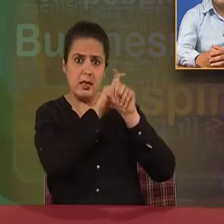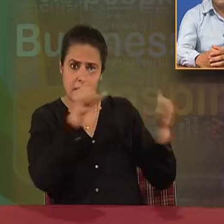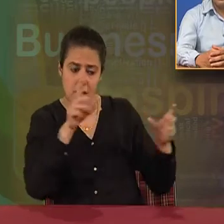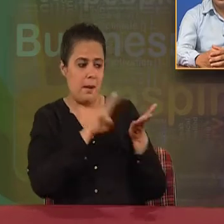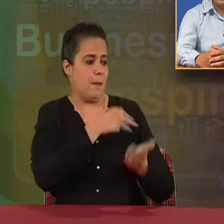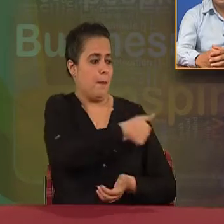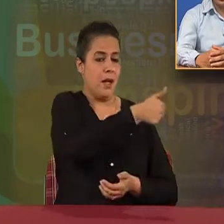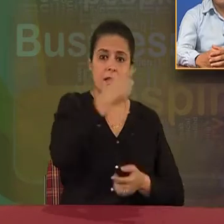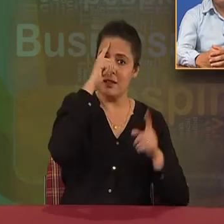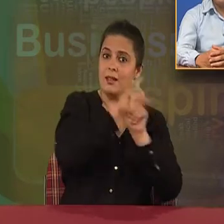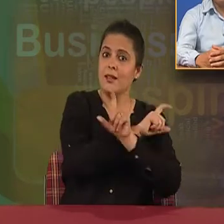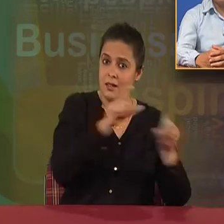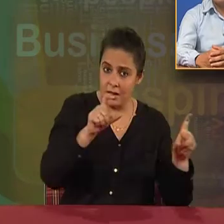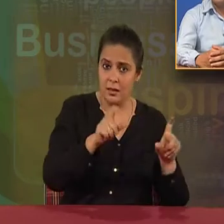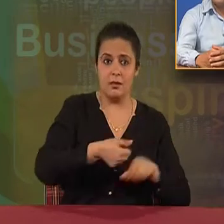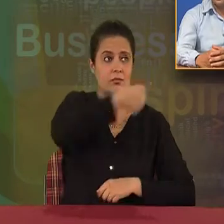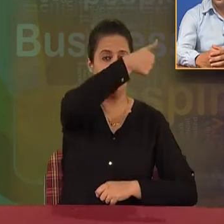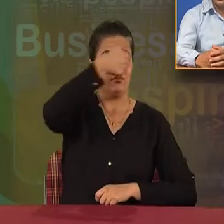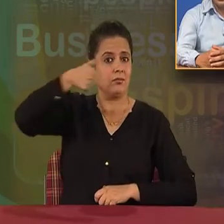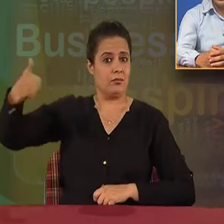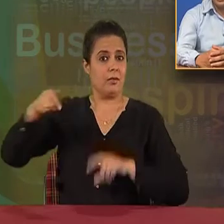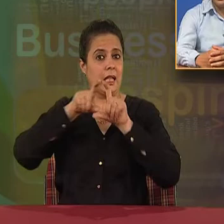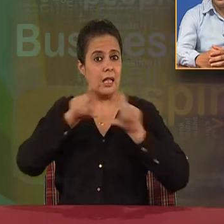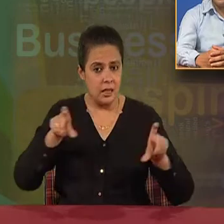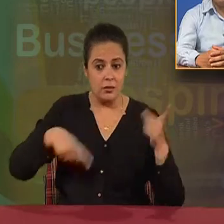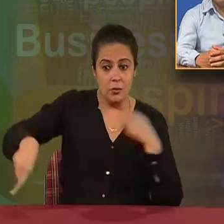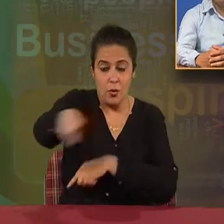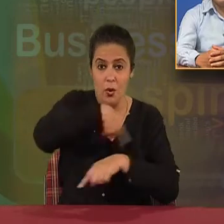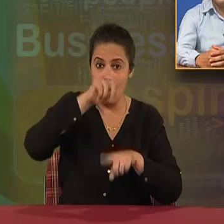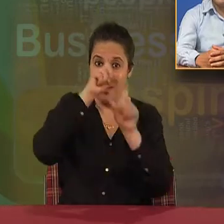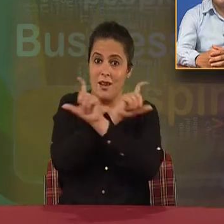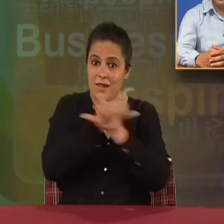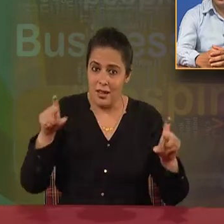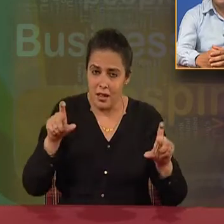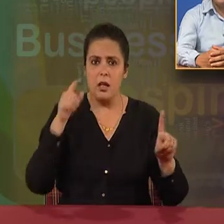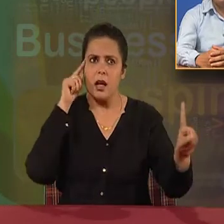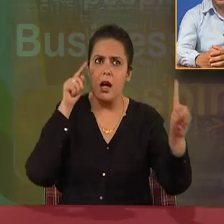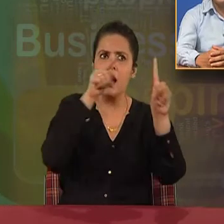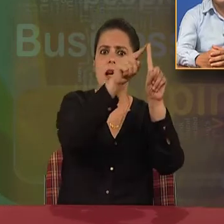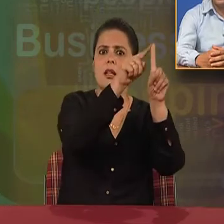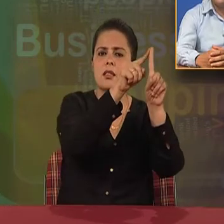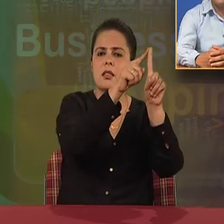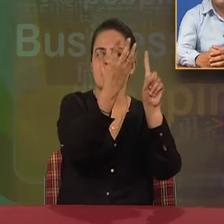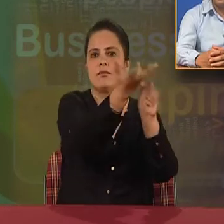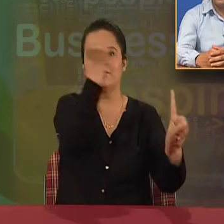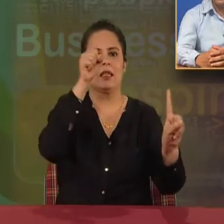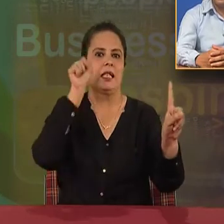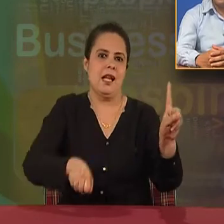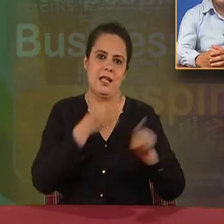are clear, the top-level management is clear, only then they will be able to achieve what they would like to achieve.